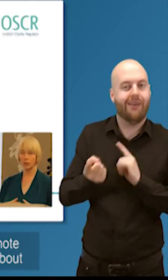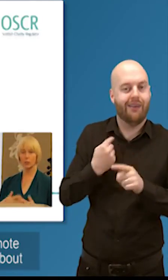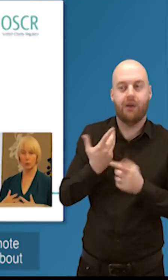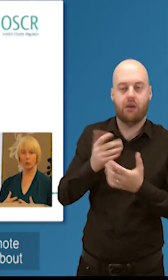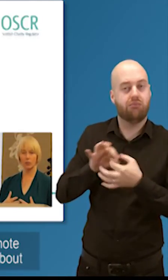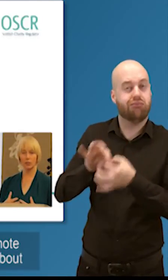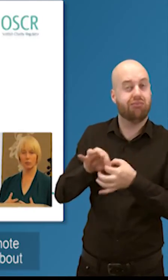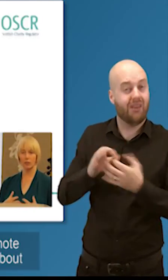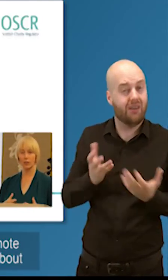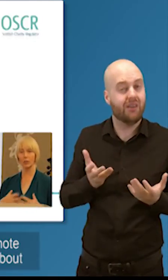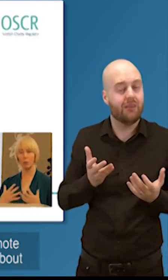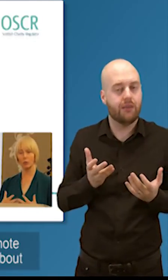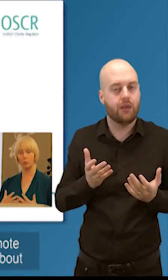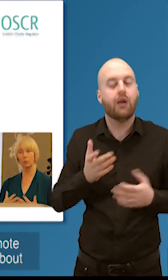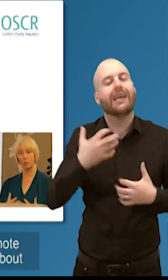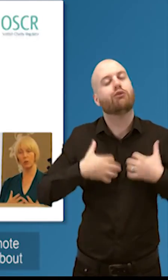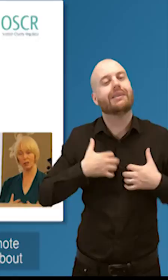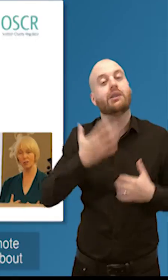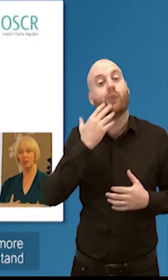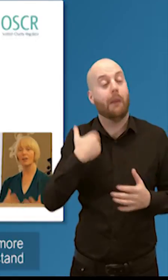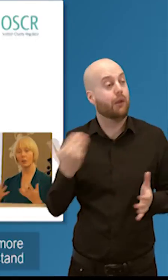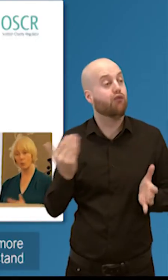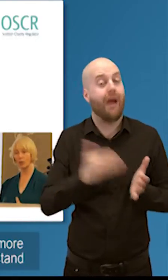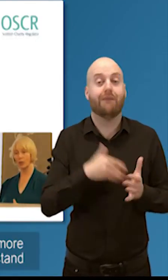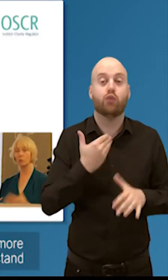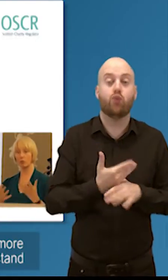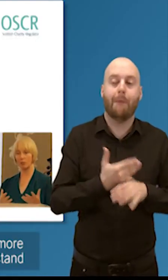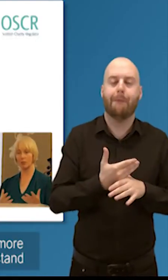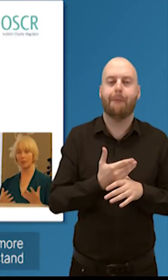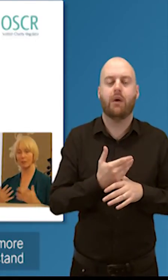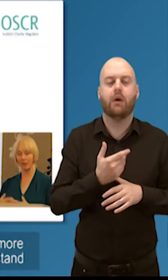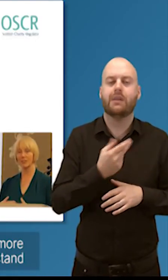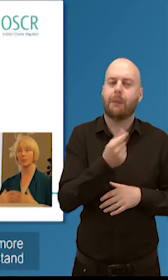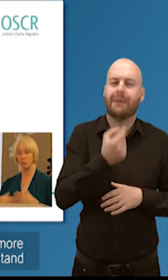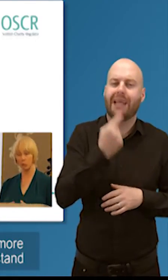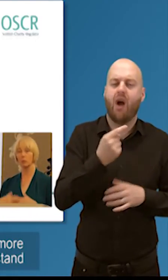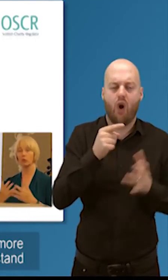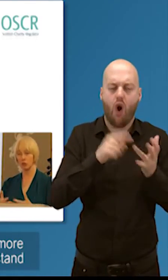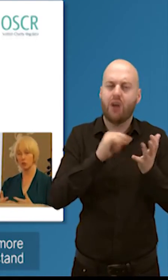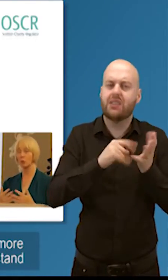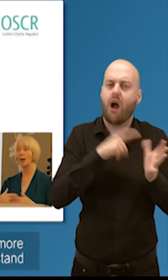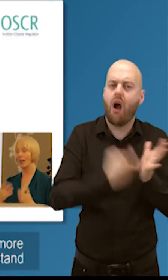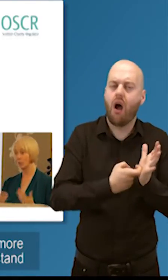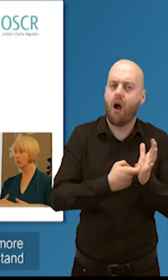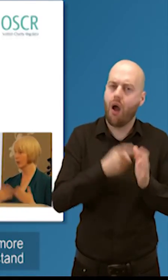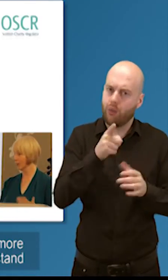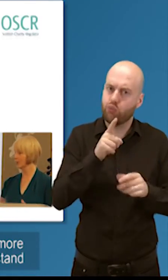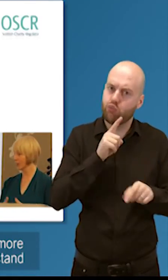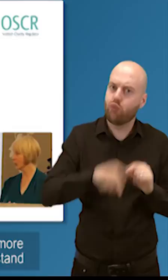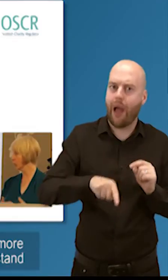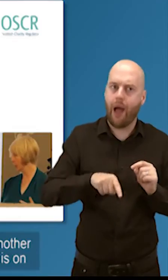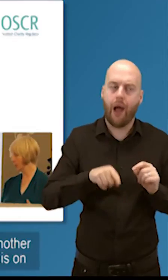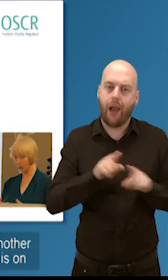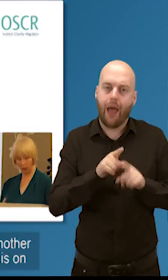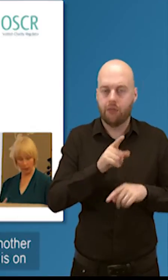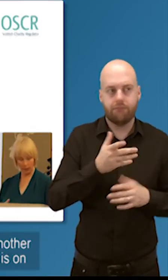a selfish thing to promote ourselves we think the more that people know about us the more that they will trust us the more they will trust you and the more that they'll